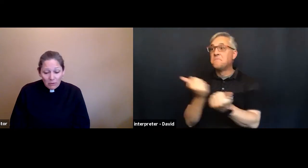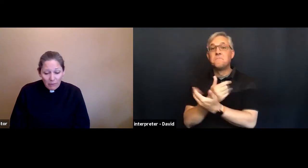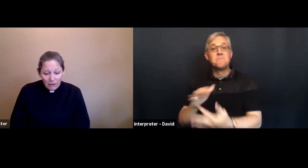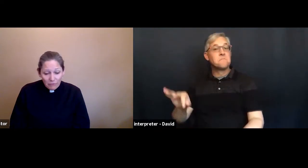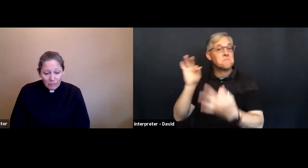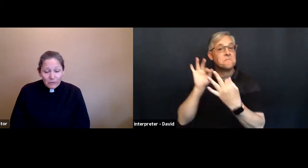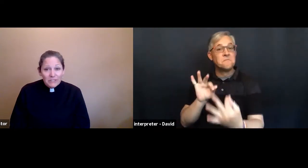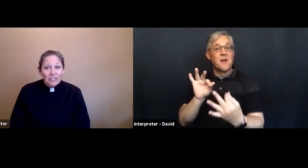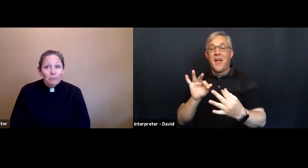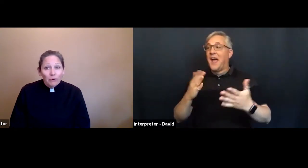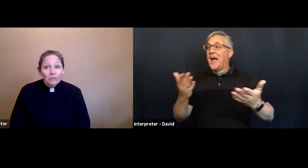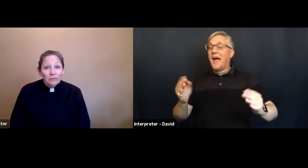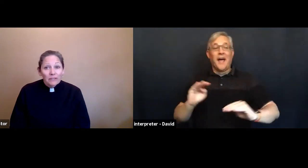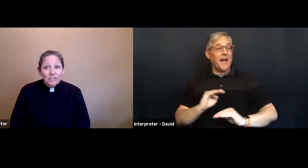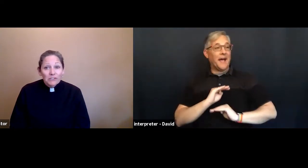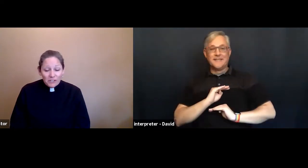away from those important relationships.